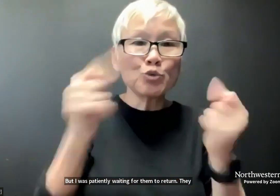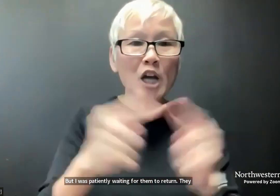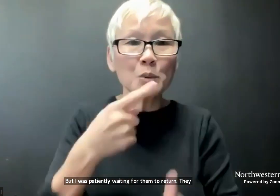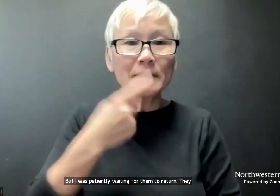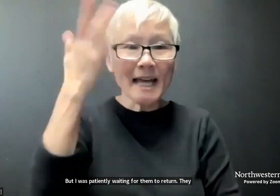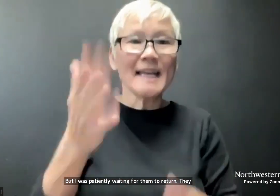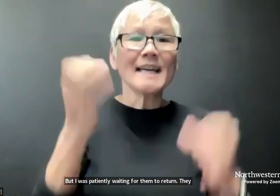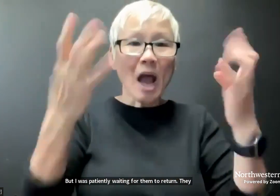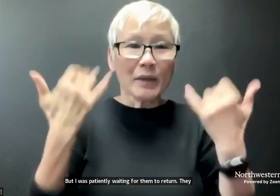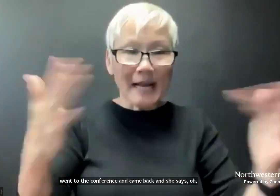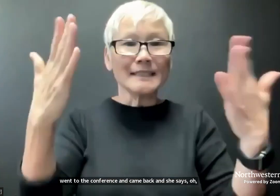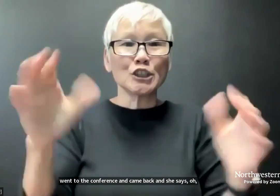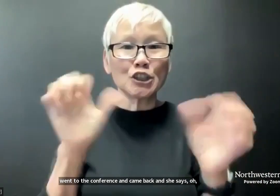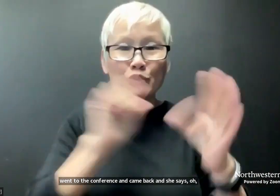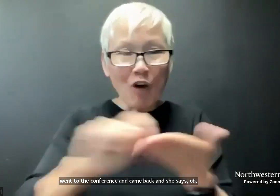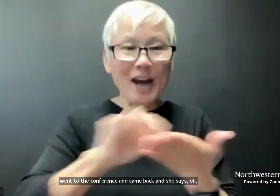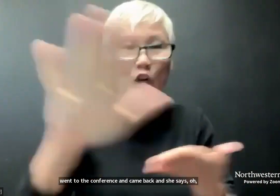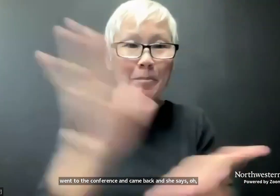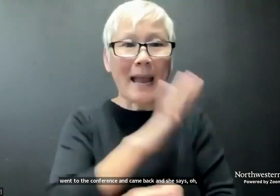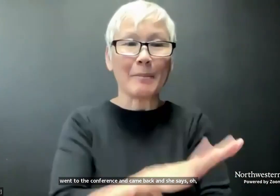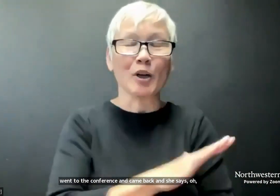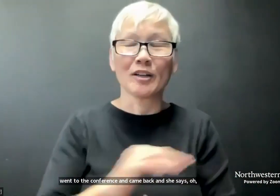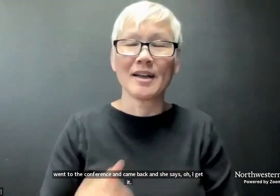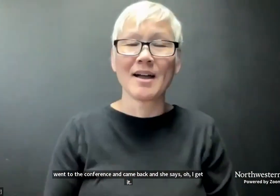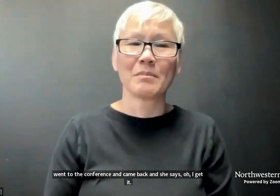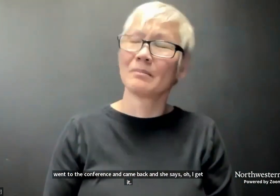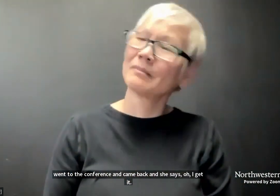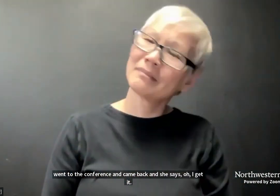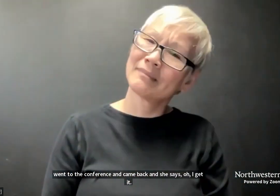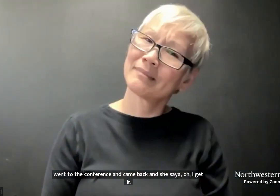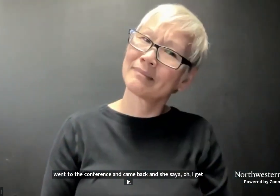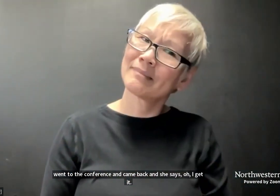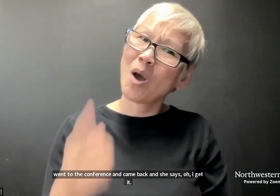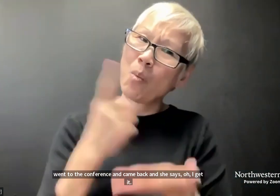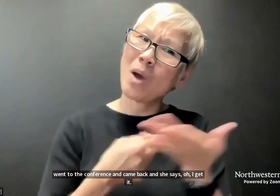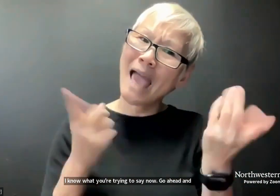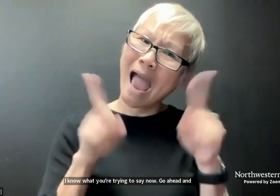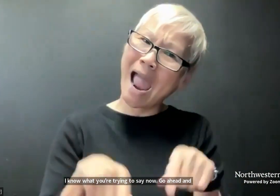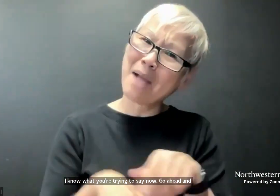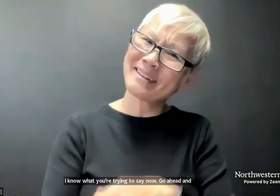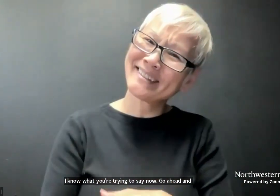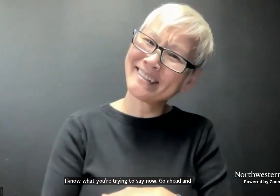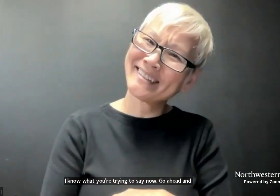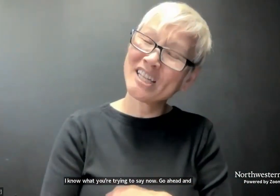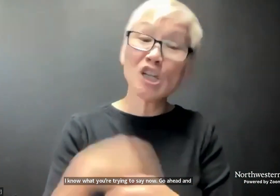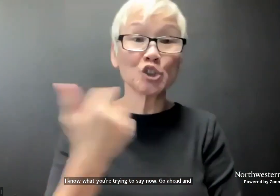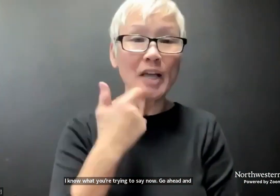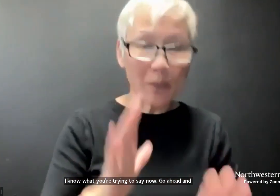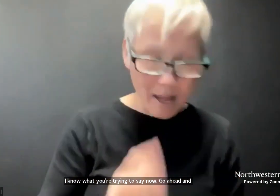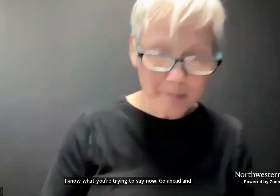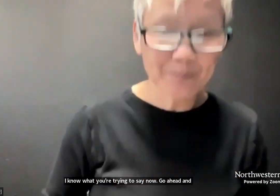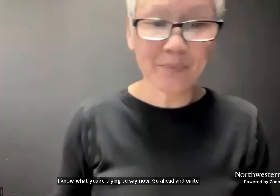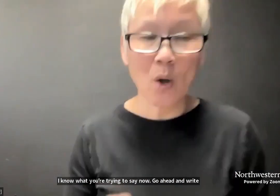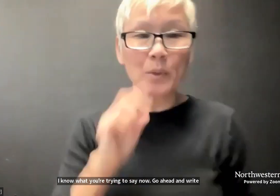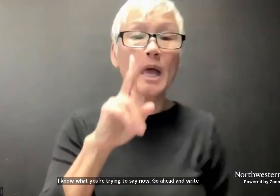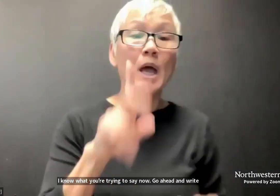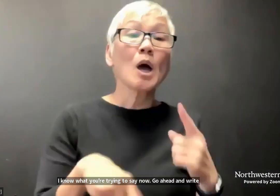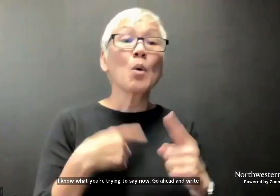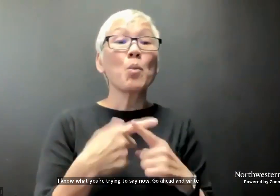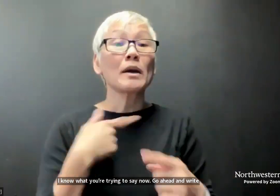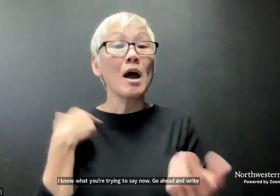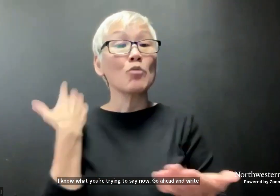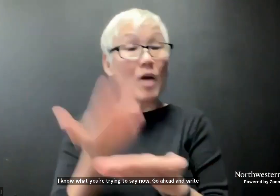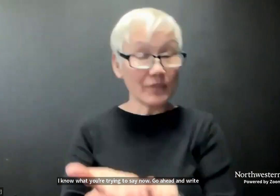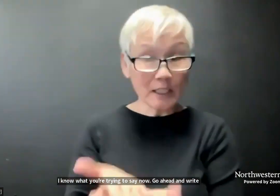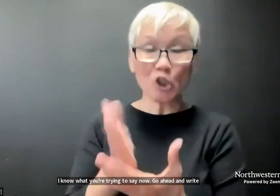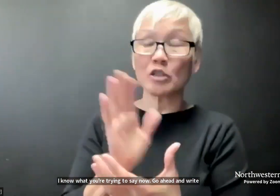I get it. I know what you're trying to say now. Go ahead and write your paper. And I thought, hmm, what happened?